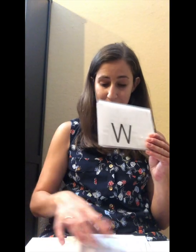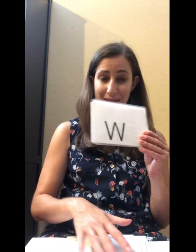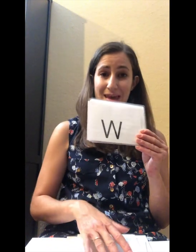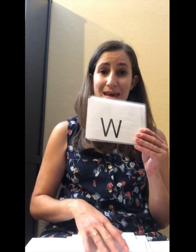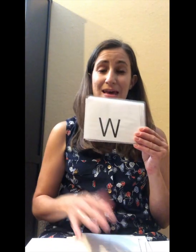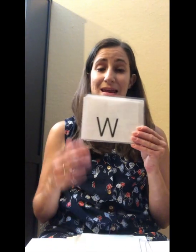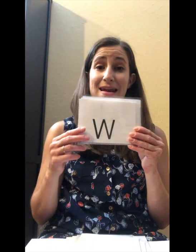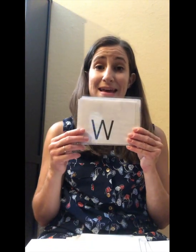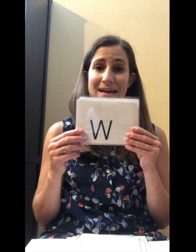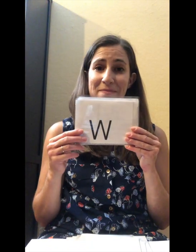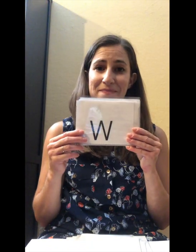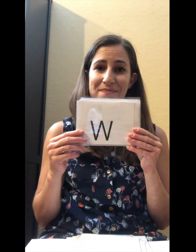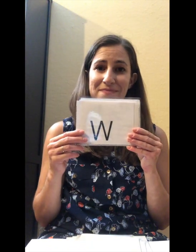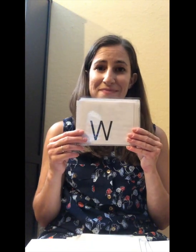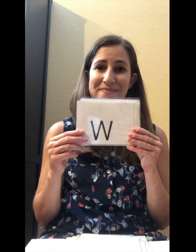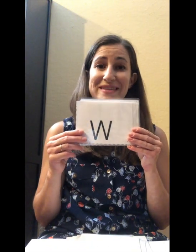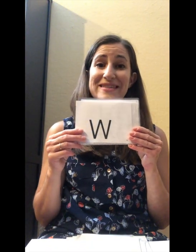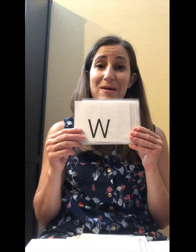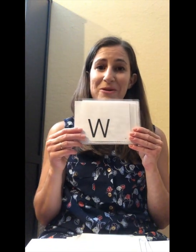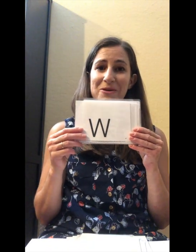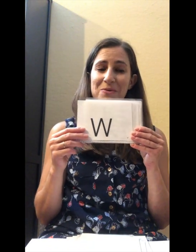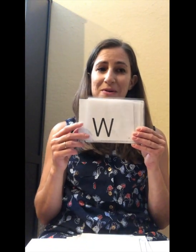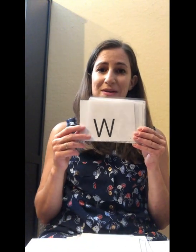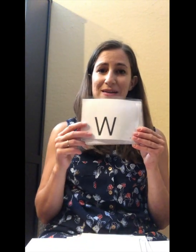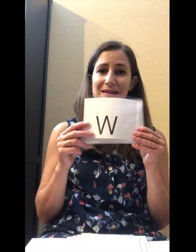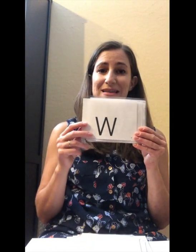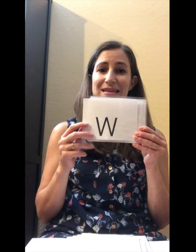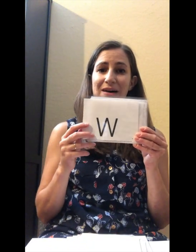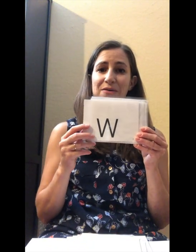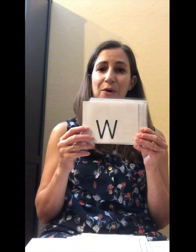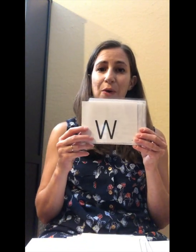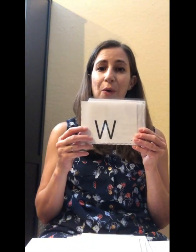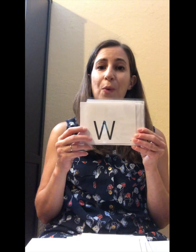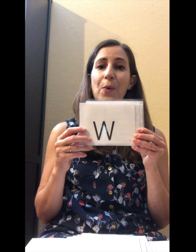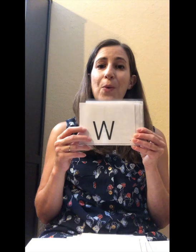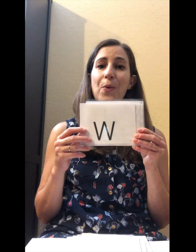Name? W. Sound? O. U.